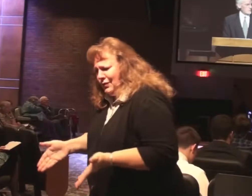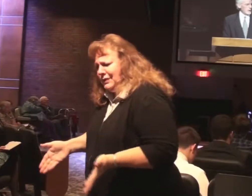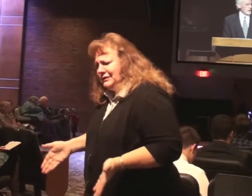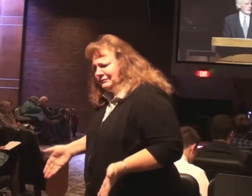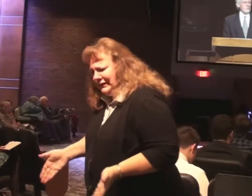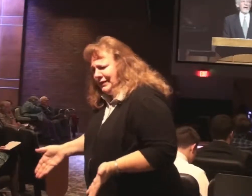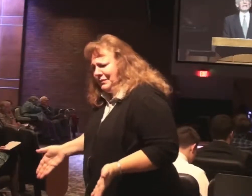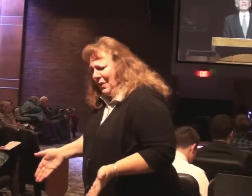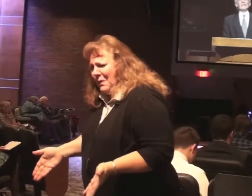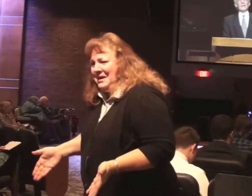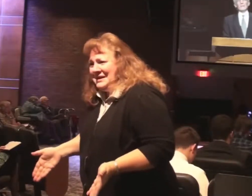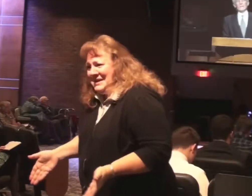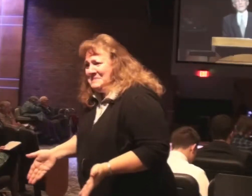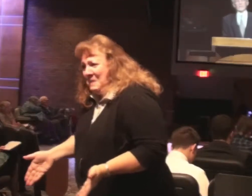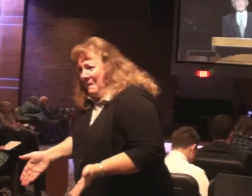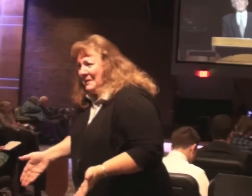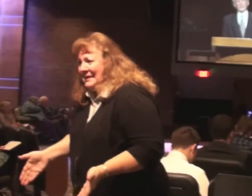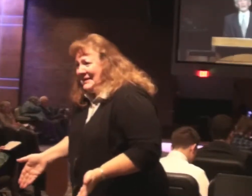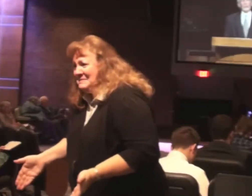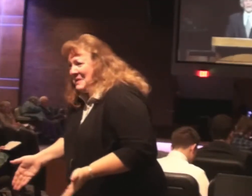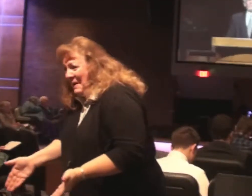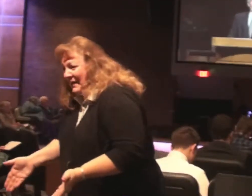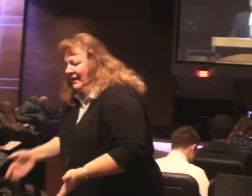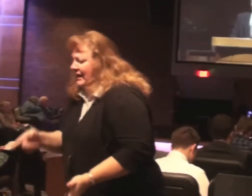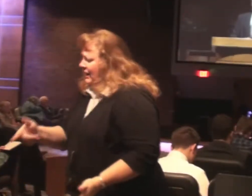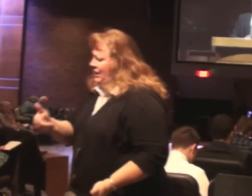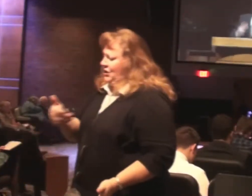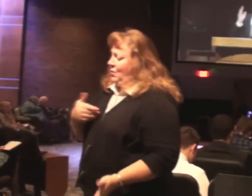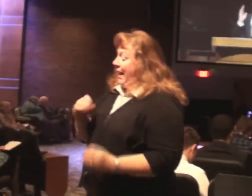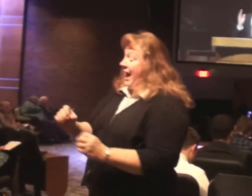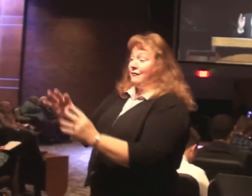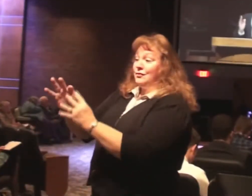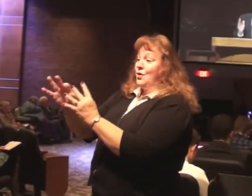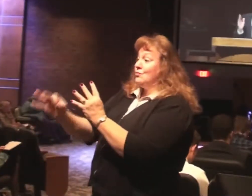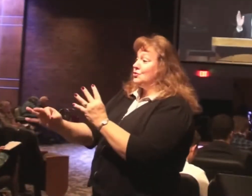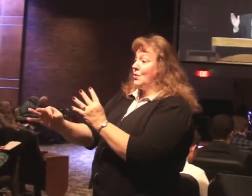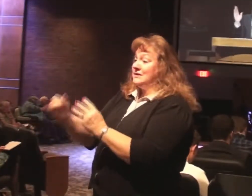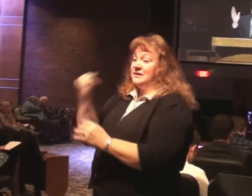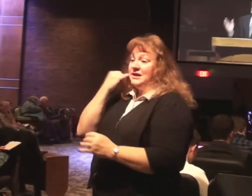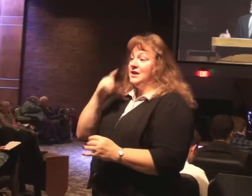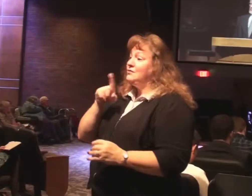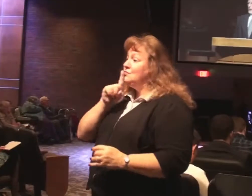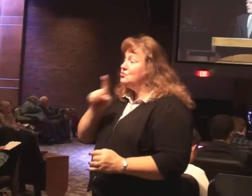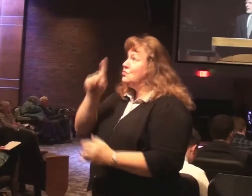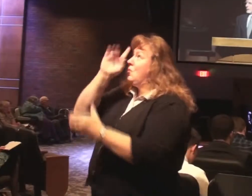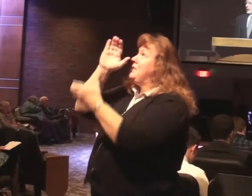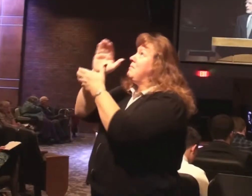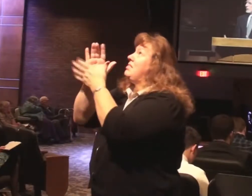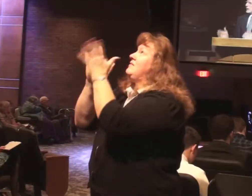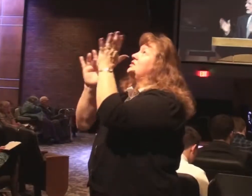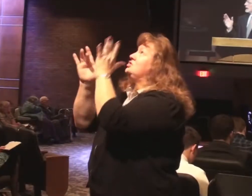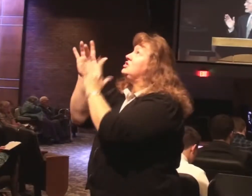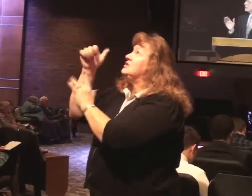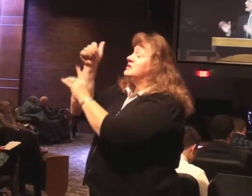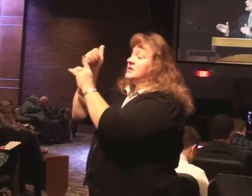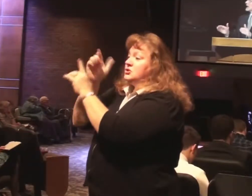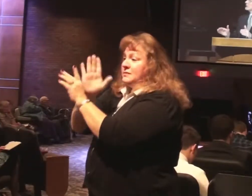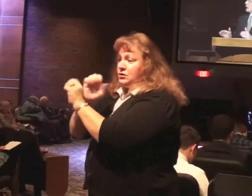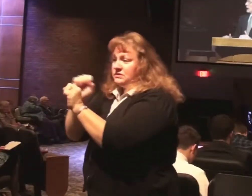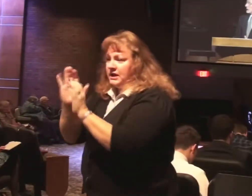In fact, he tells them you have no choice if you have truly placed your faith in Christ, but to keep on.